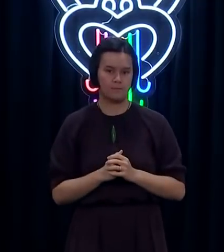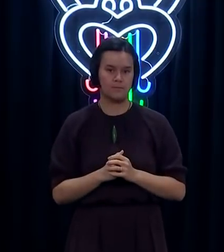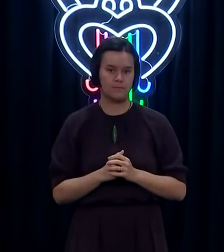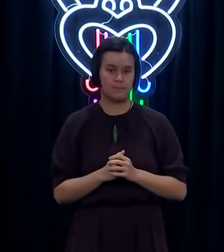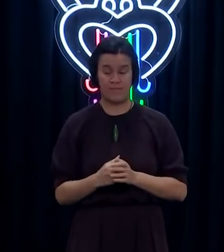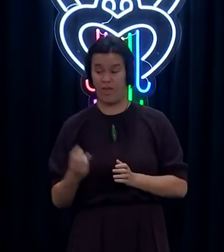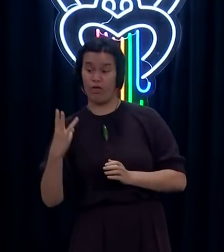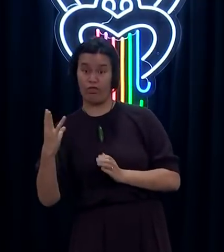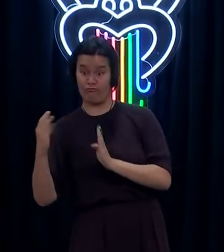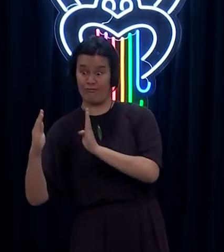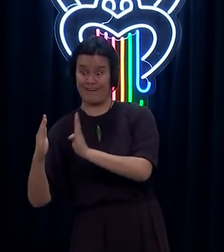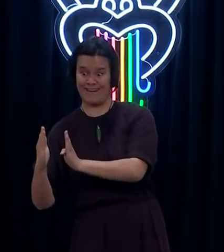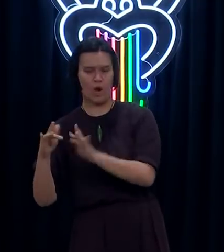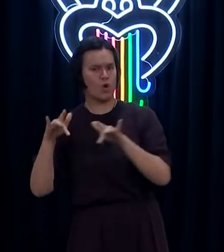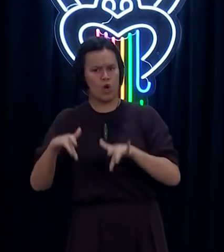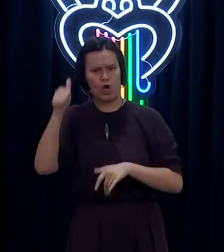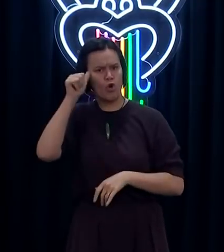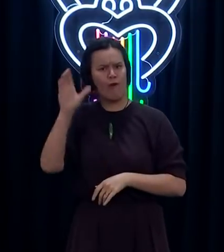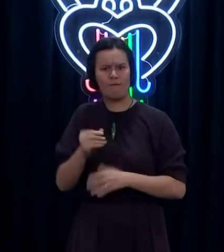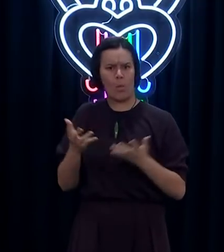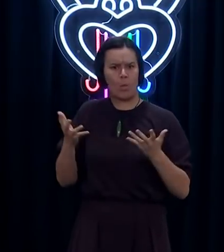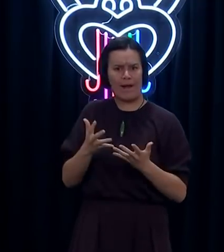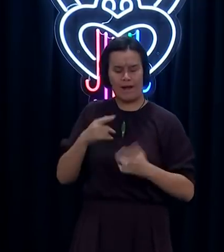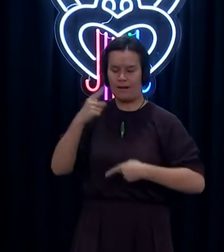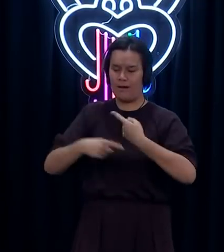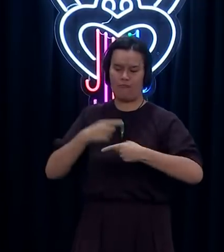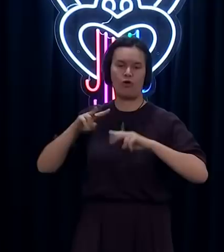remaining unlinked cases are continuing.